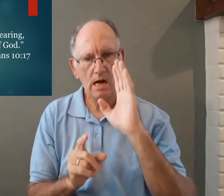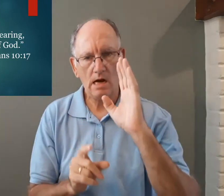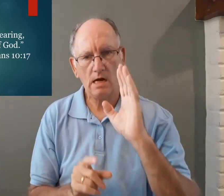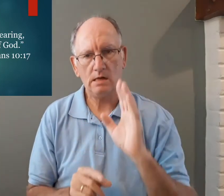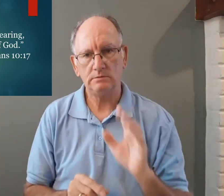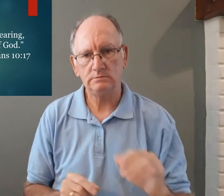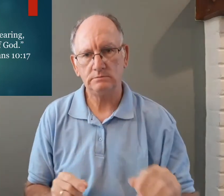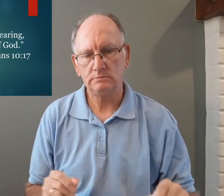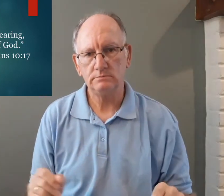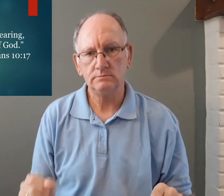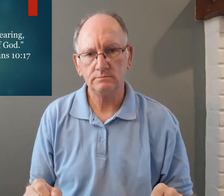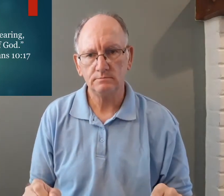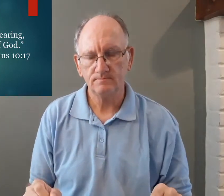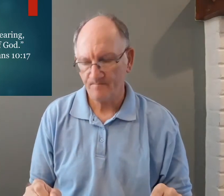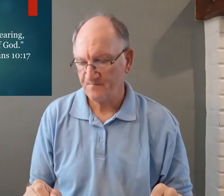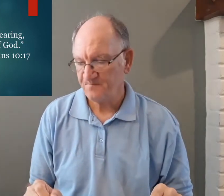and it comes from the word of God